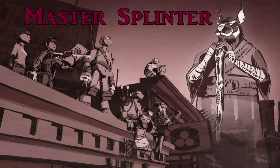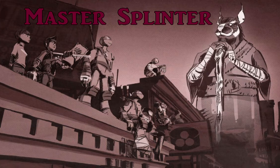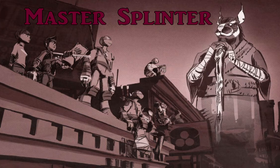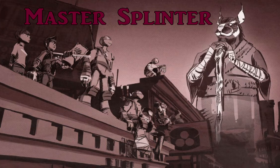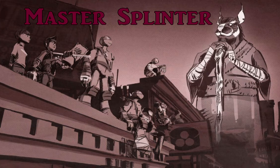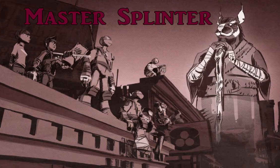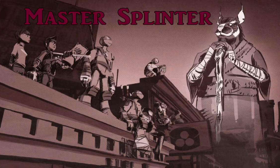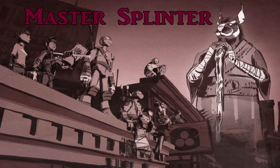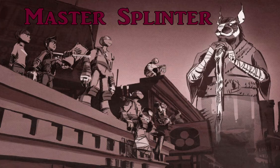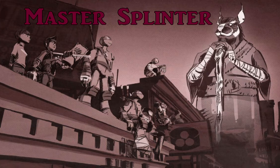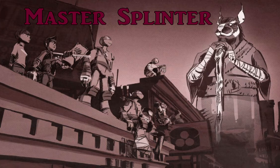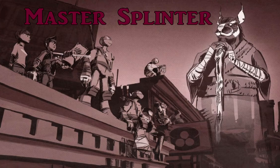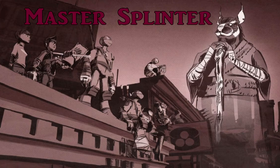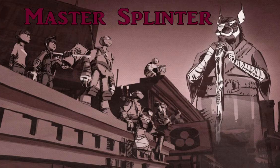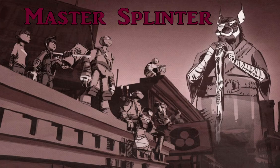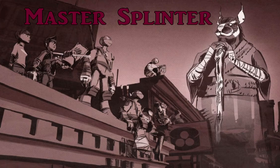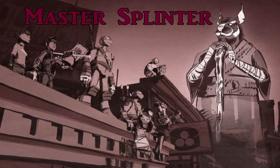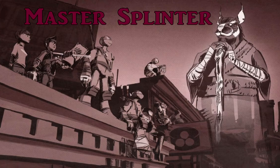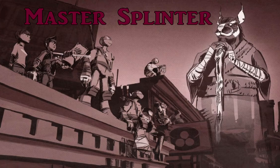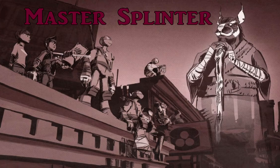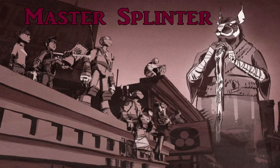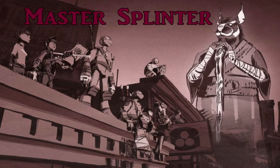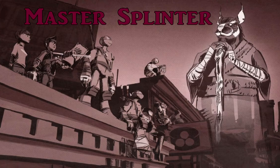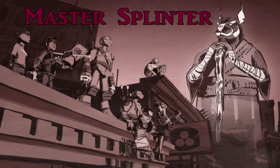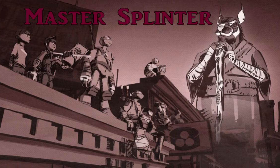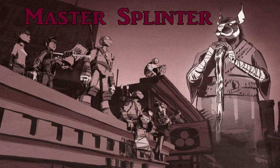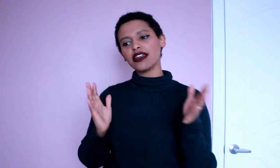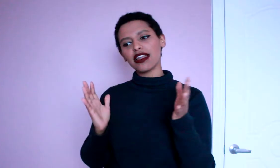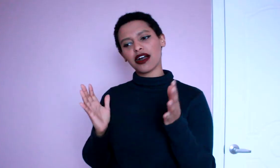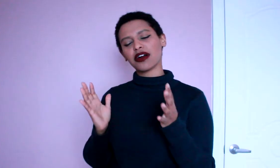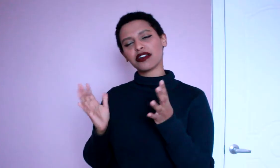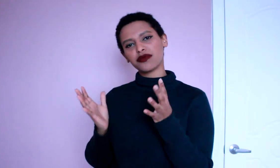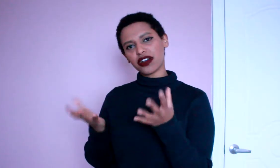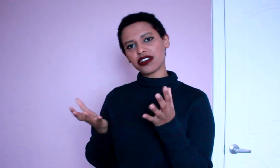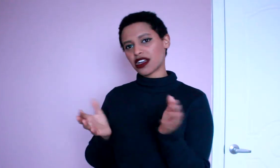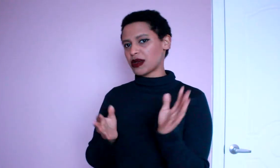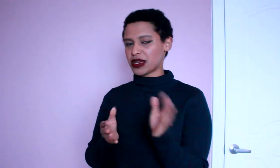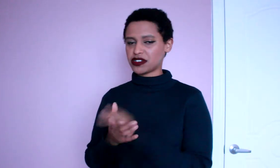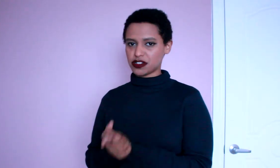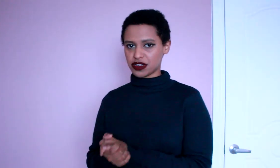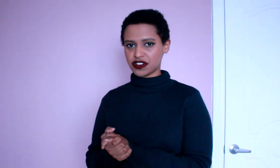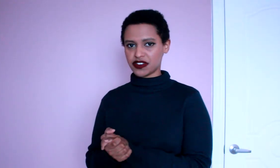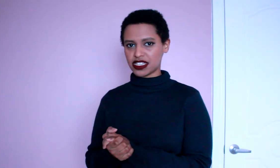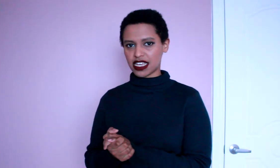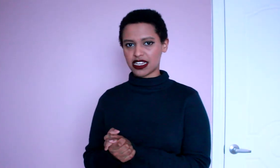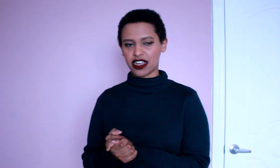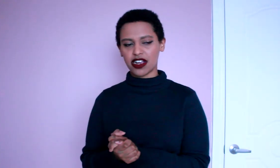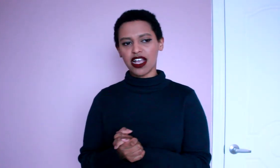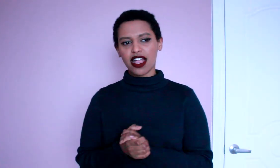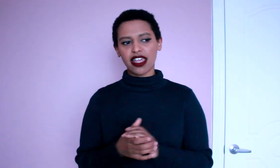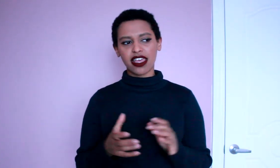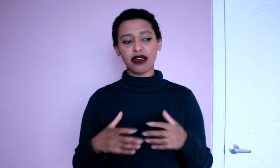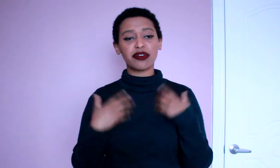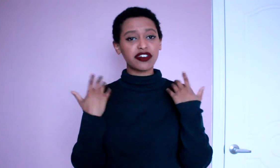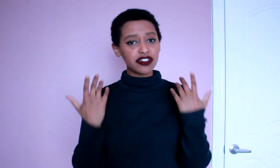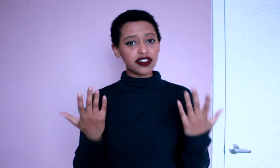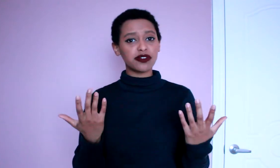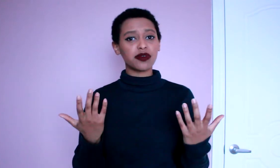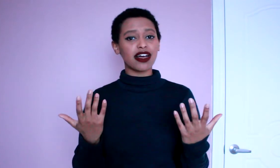even with you now I want to talk at my master splinter for a second here he appeared to while